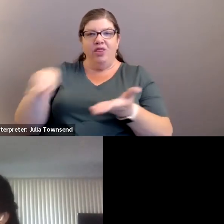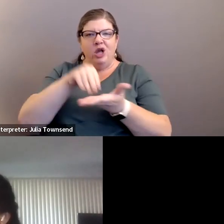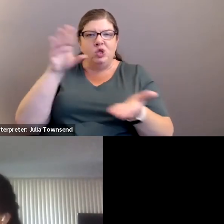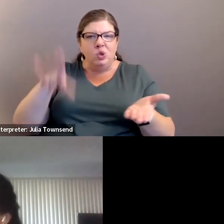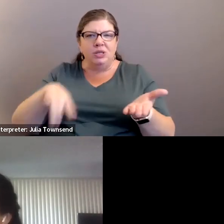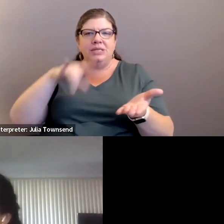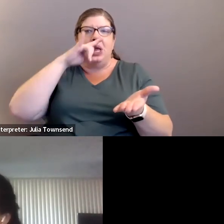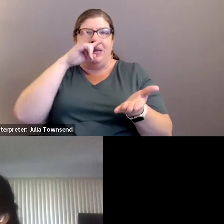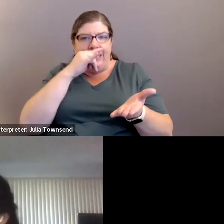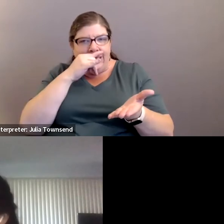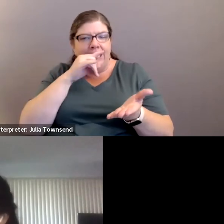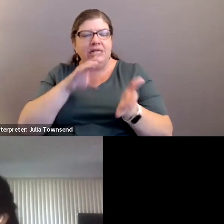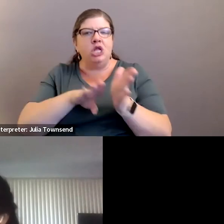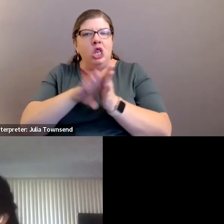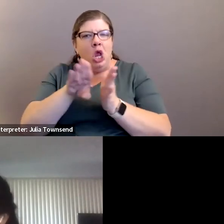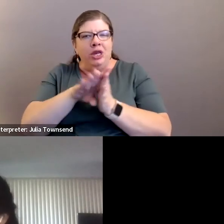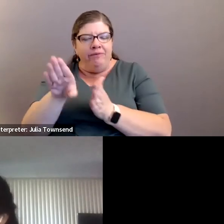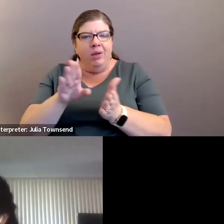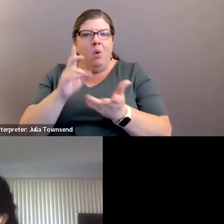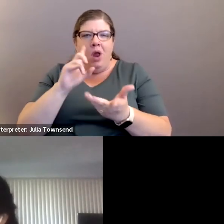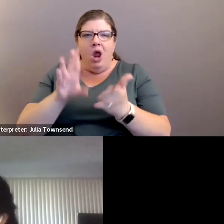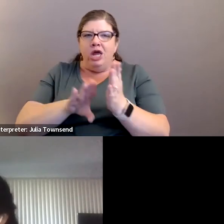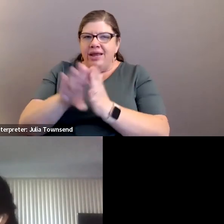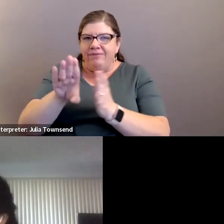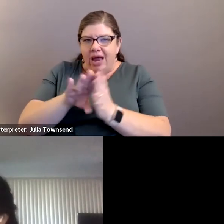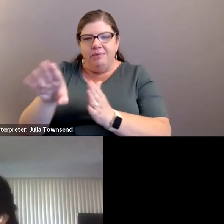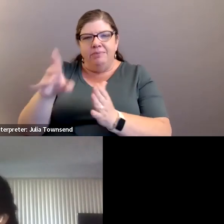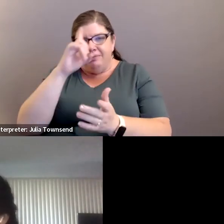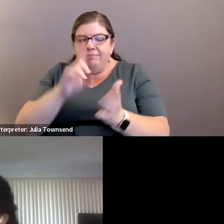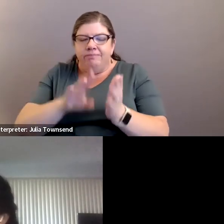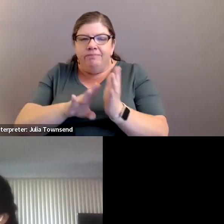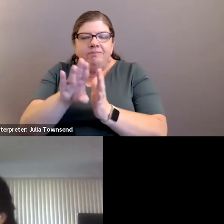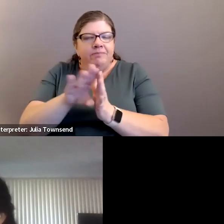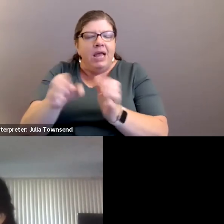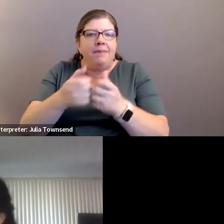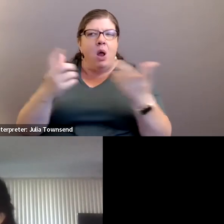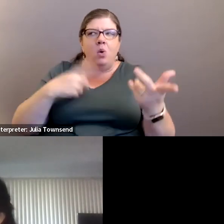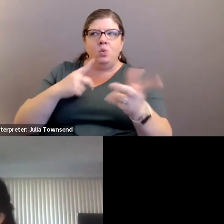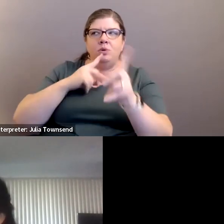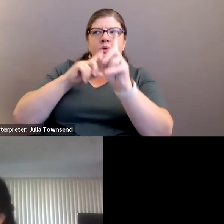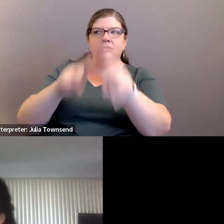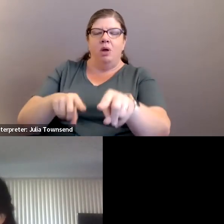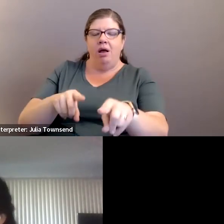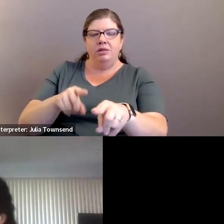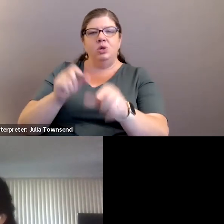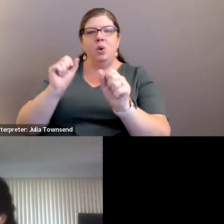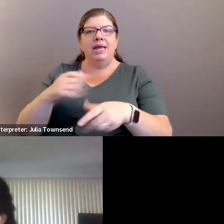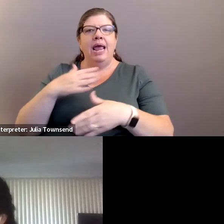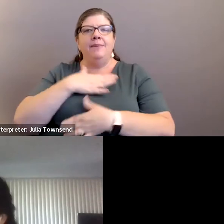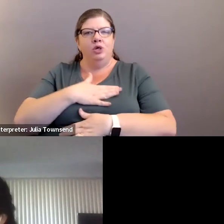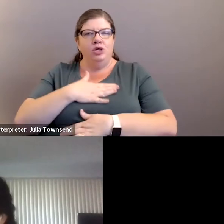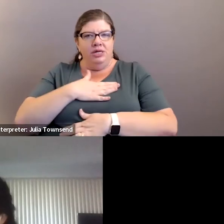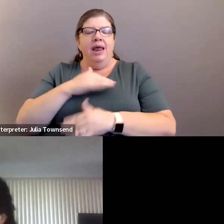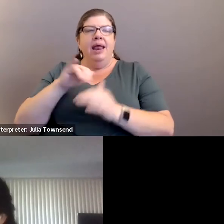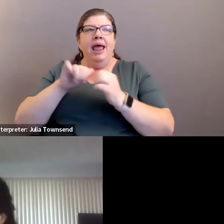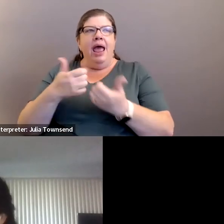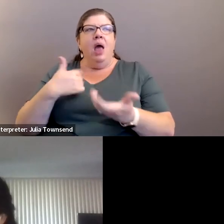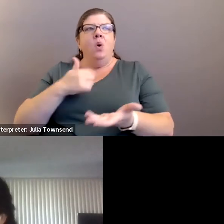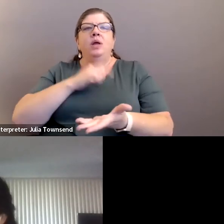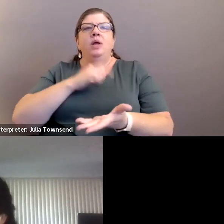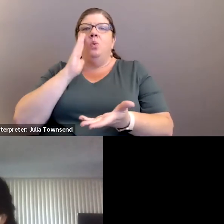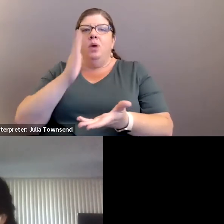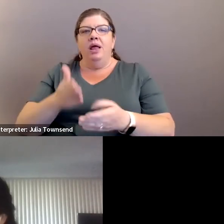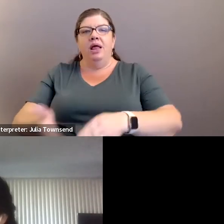kids their young development where are they developmentally and how do we need to respond accordingly so I can appreciate how we're going to